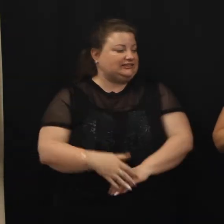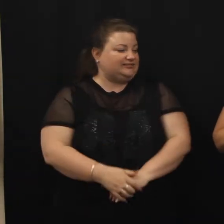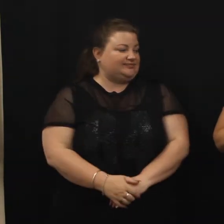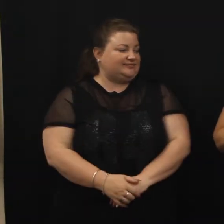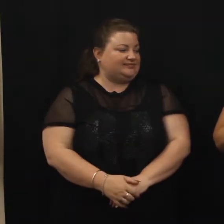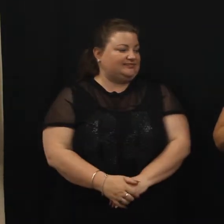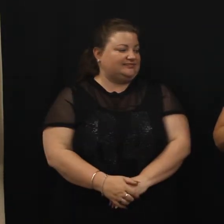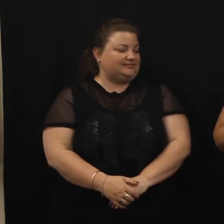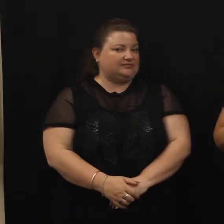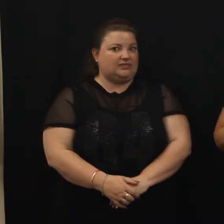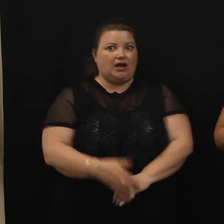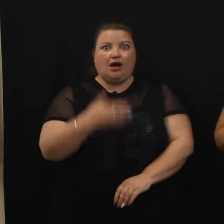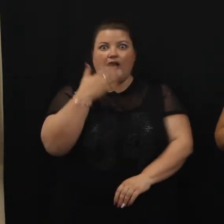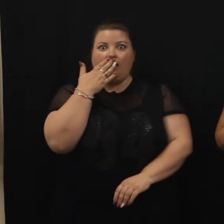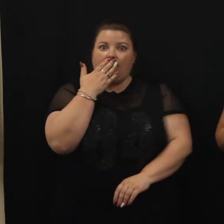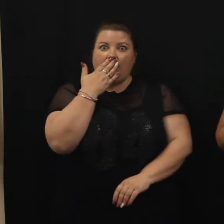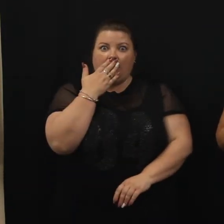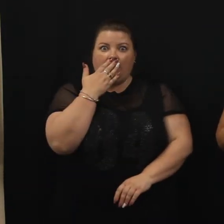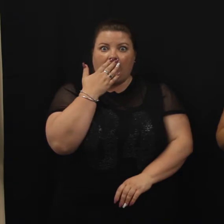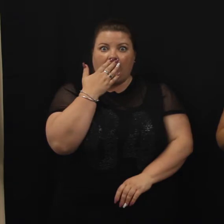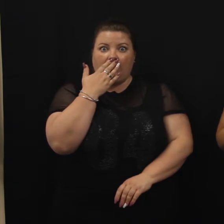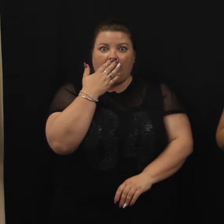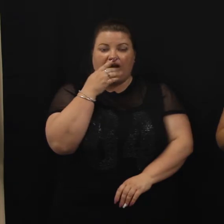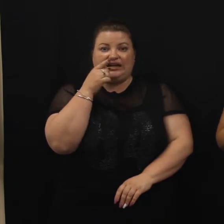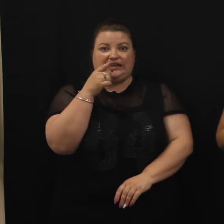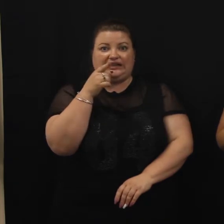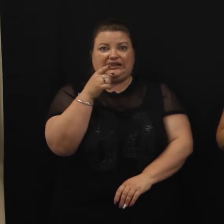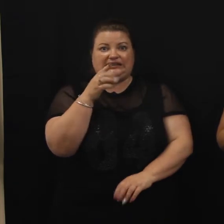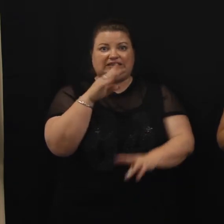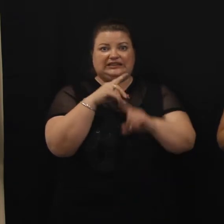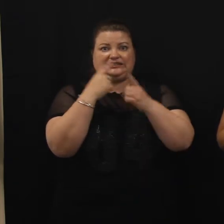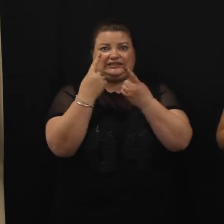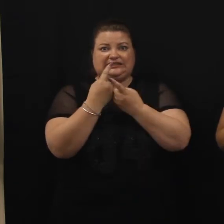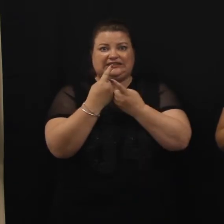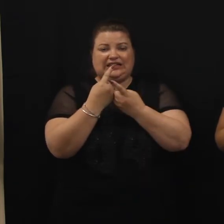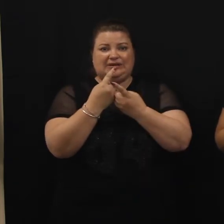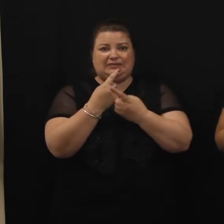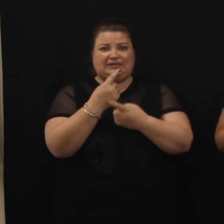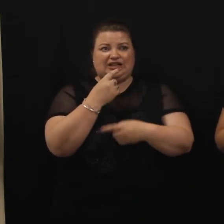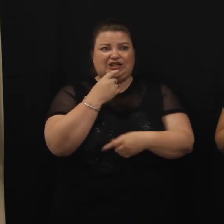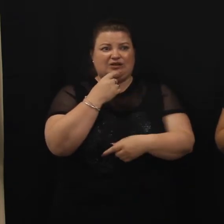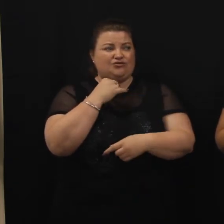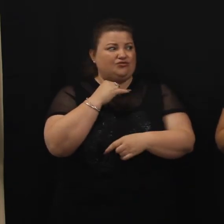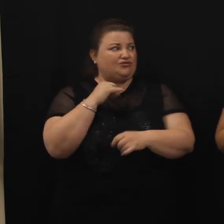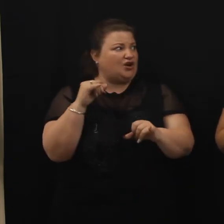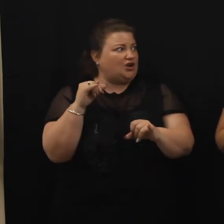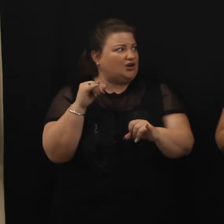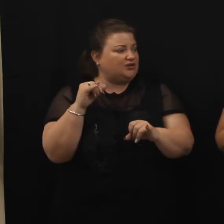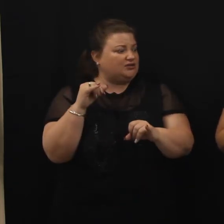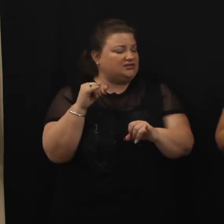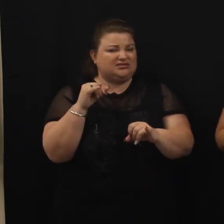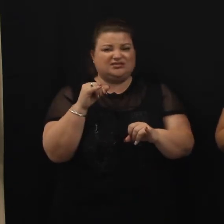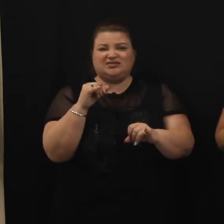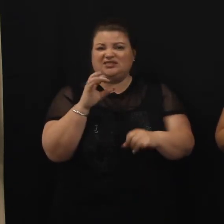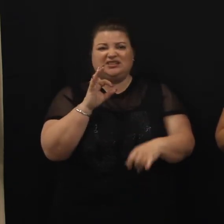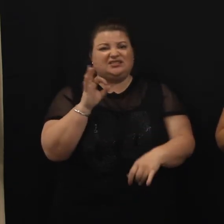Uh-oh, there's something wrong. There's no more grass on this side of the river.